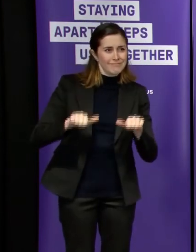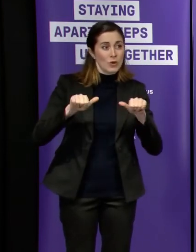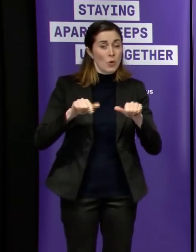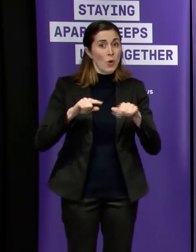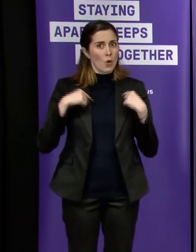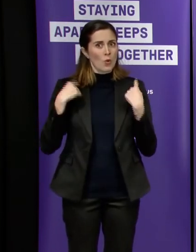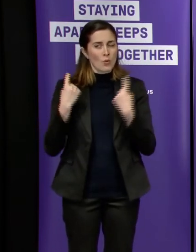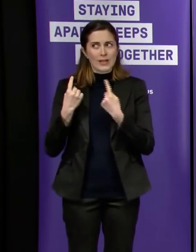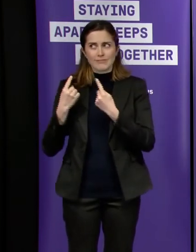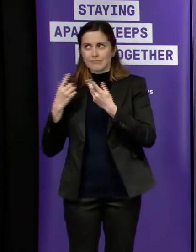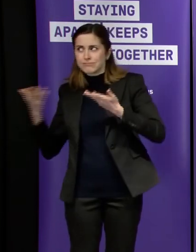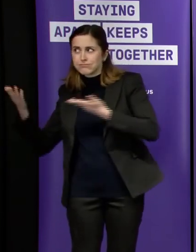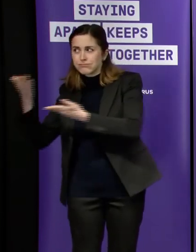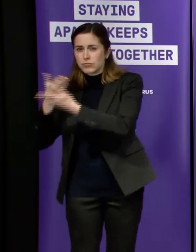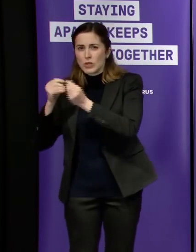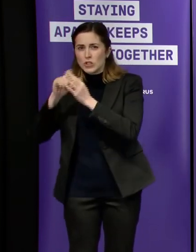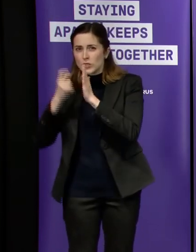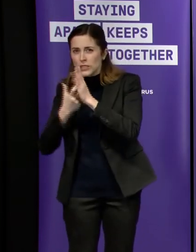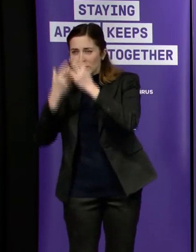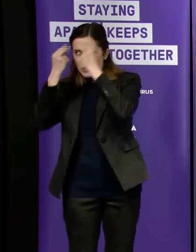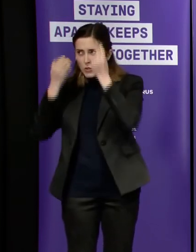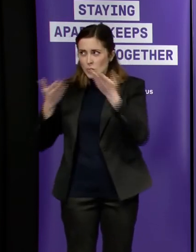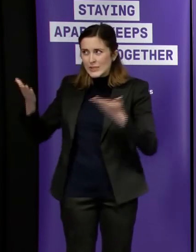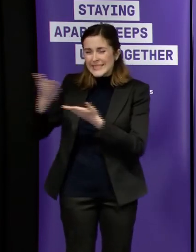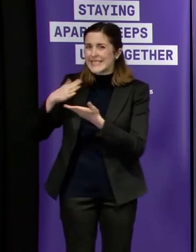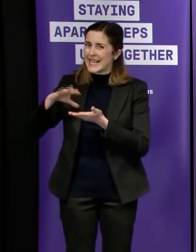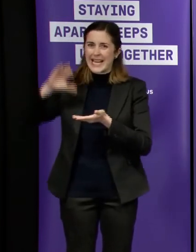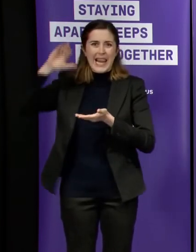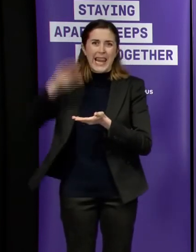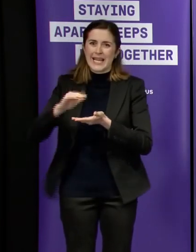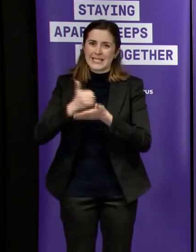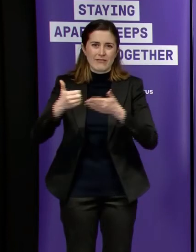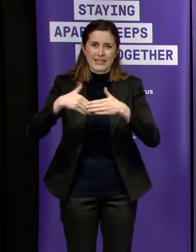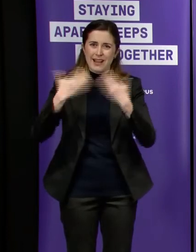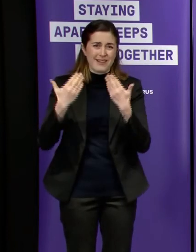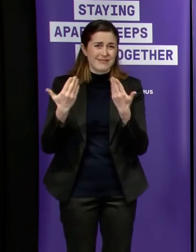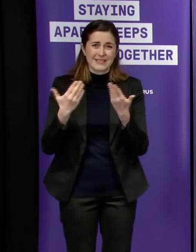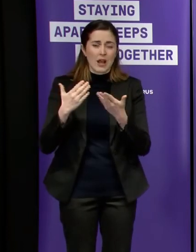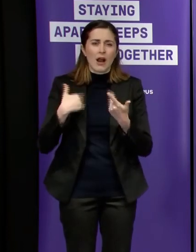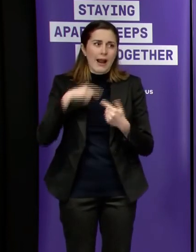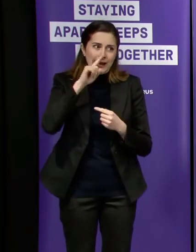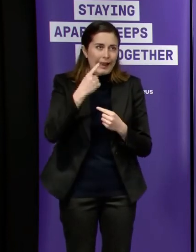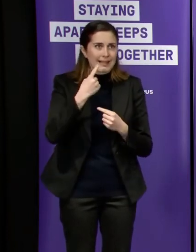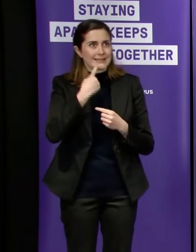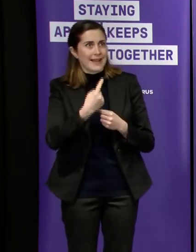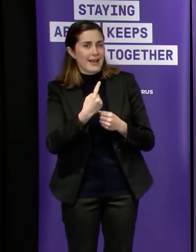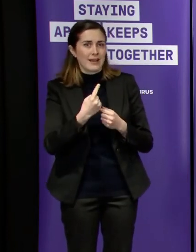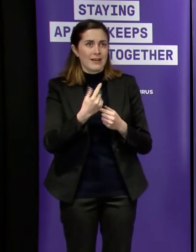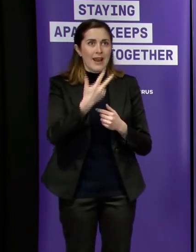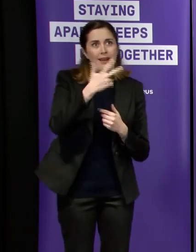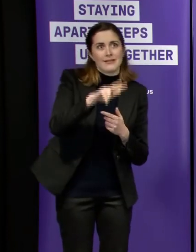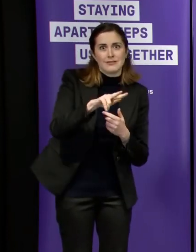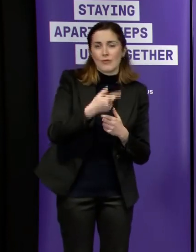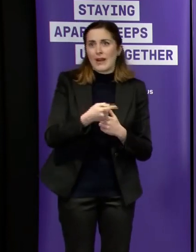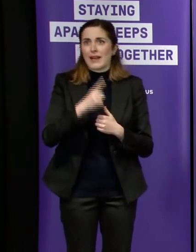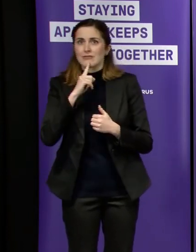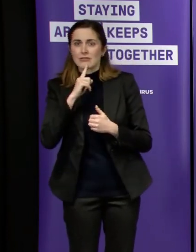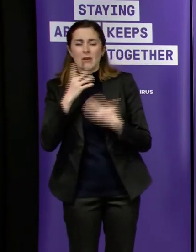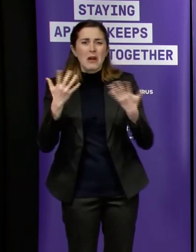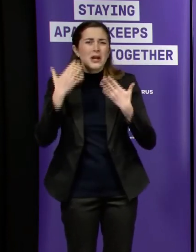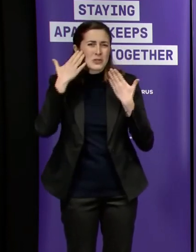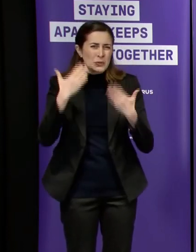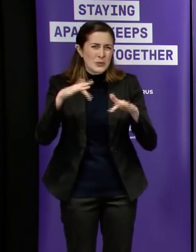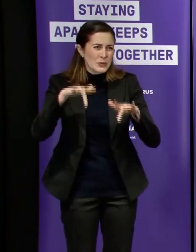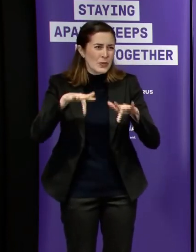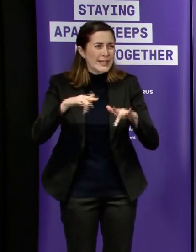be substantially lower than it is now um so you know i think i won't give you a figure but um you know you know single digits or